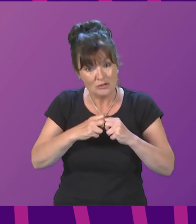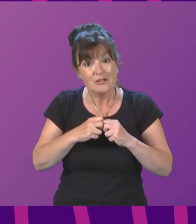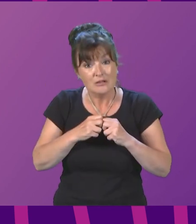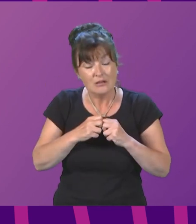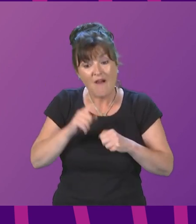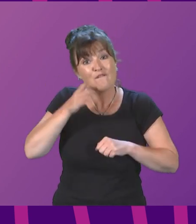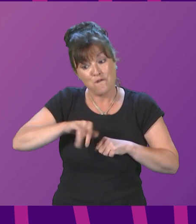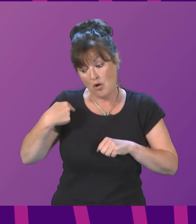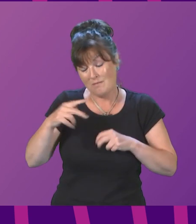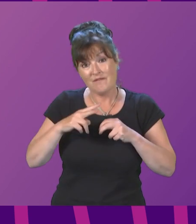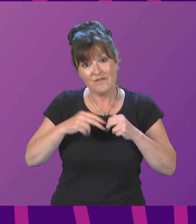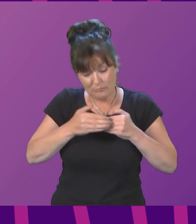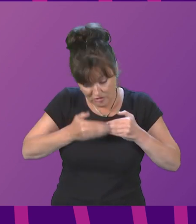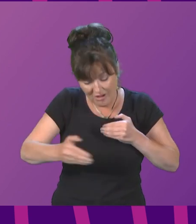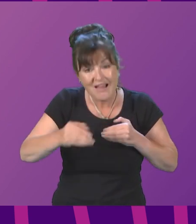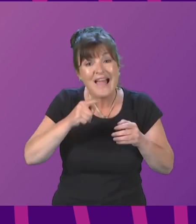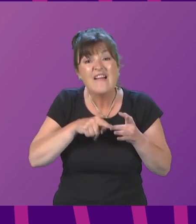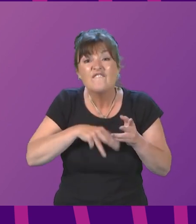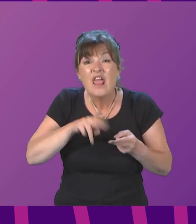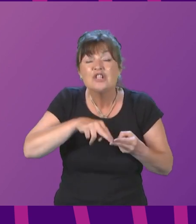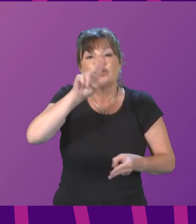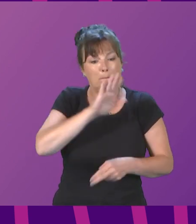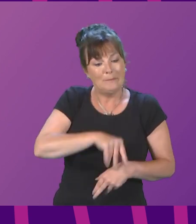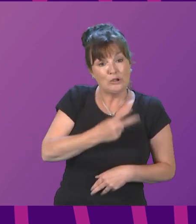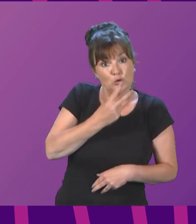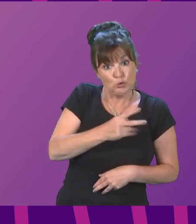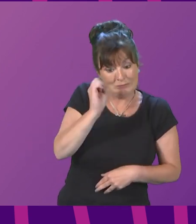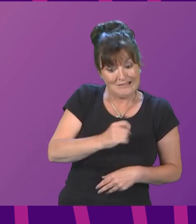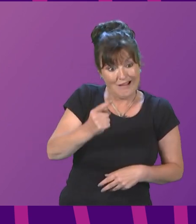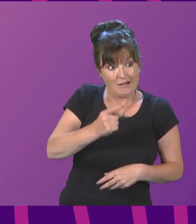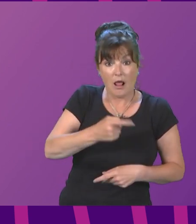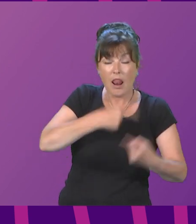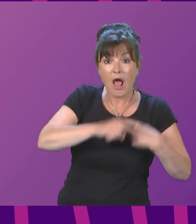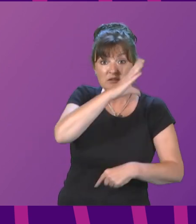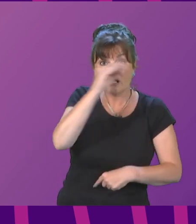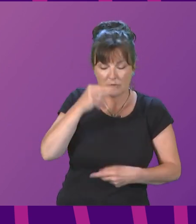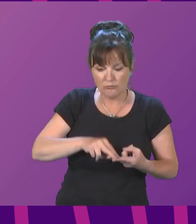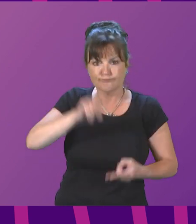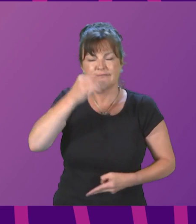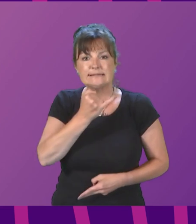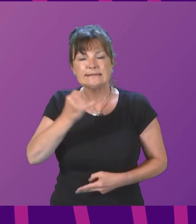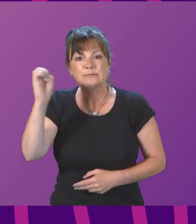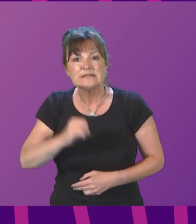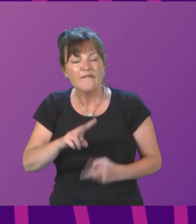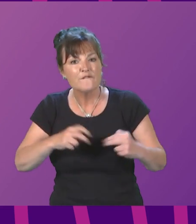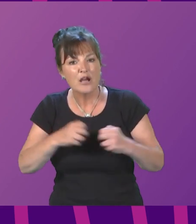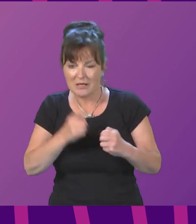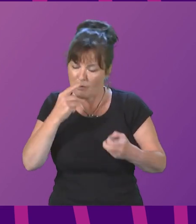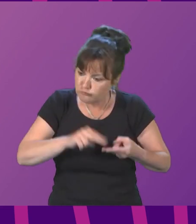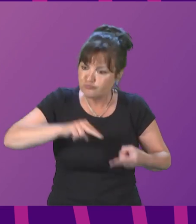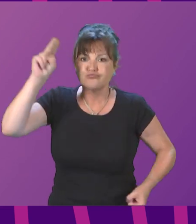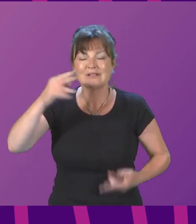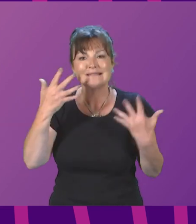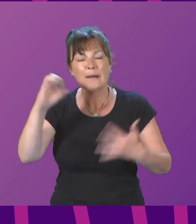Since then, inflation has gone from 2% last summer to 6% in February to more than 10